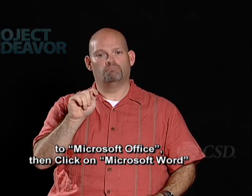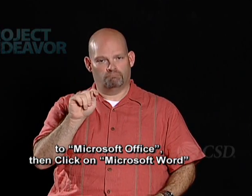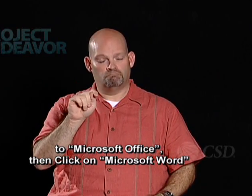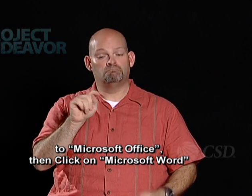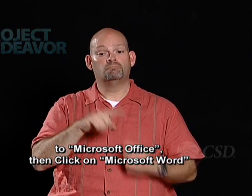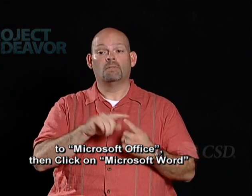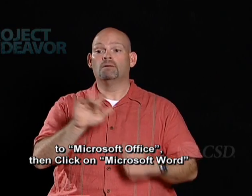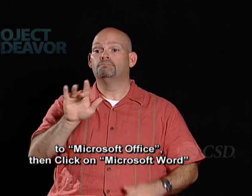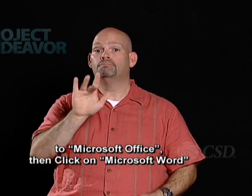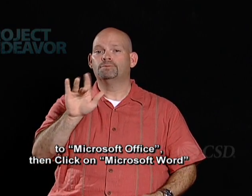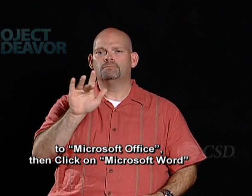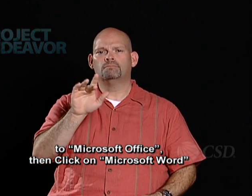click on Microsoft Word.